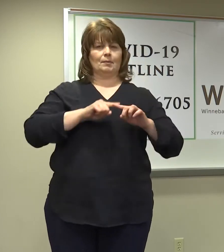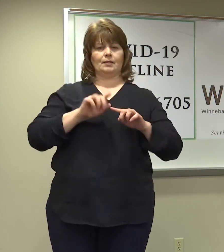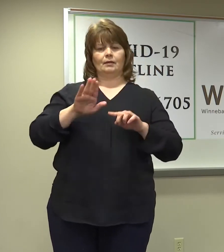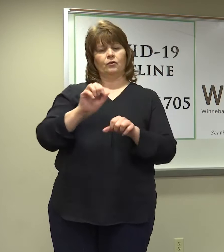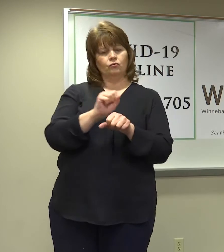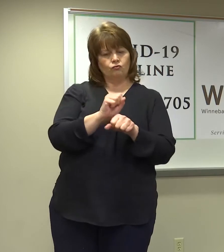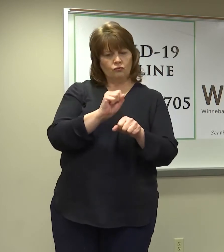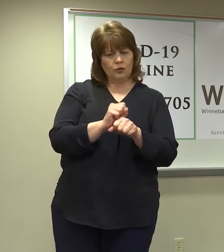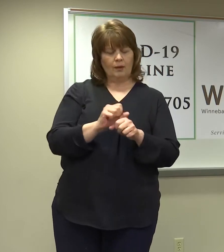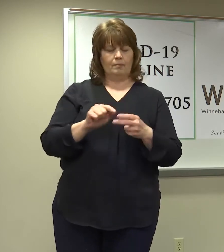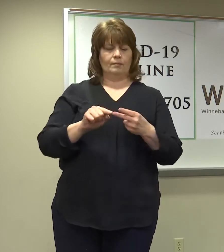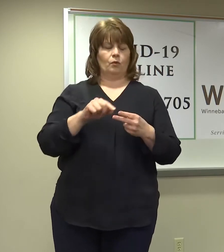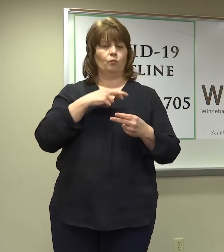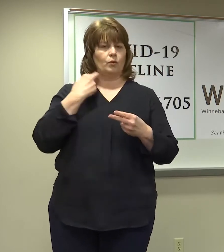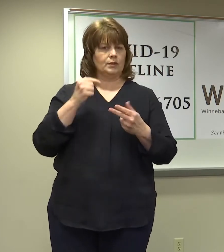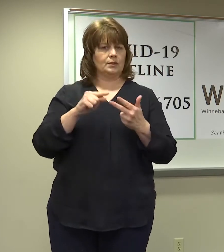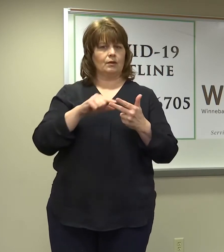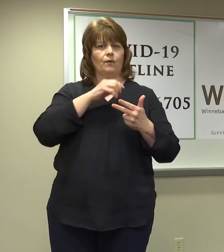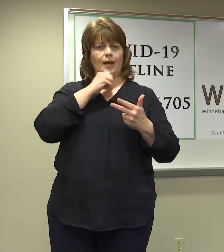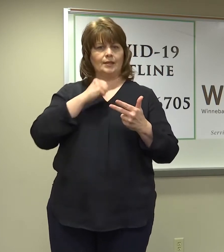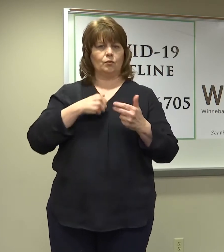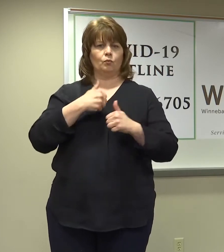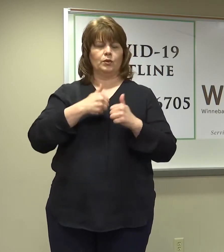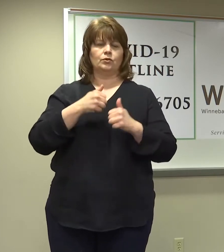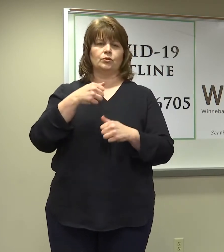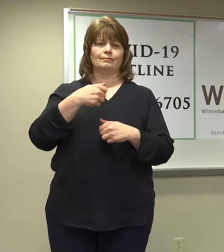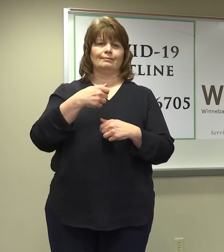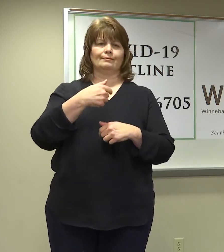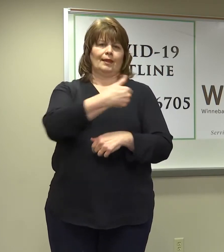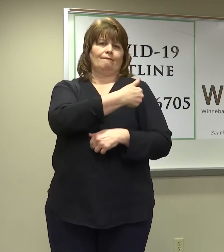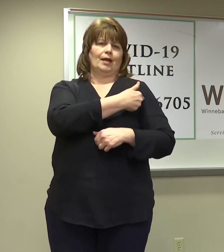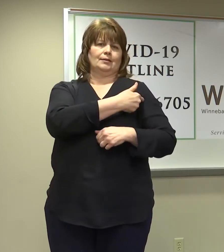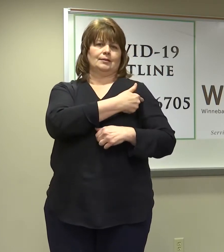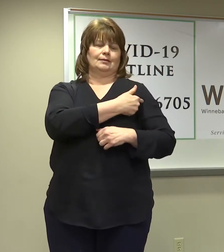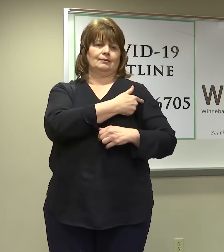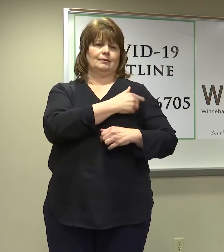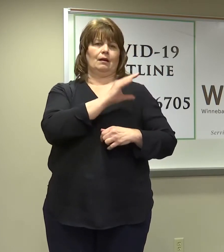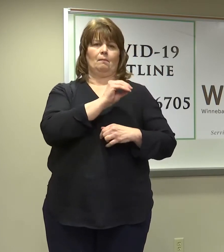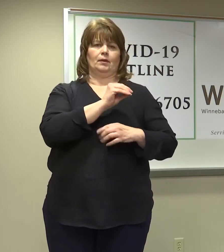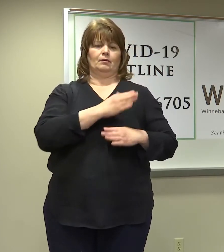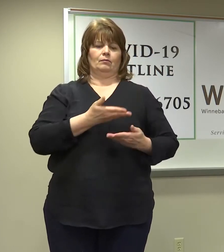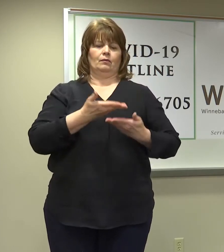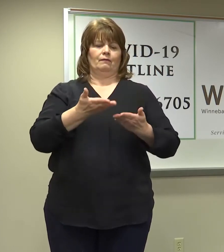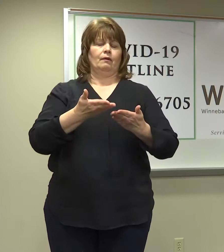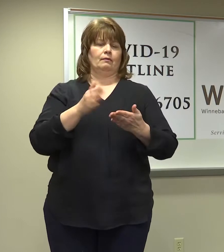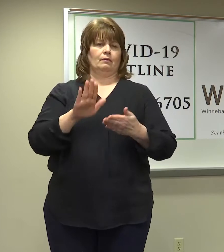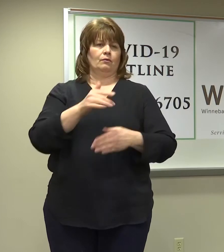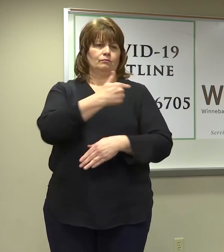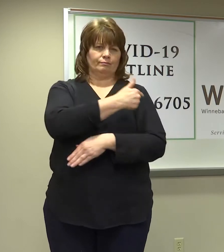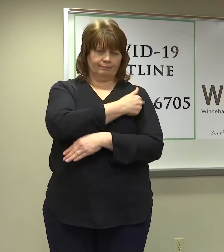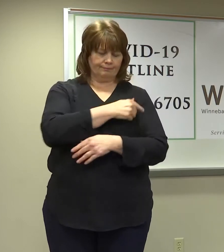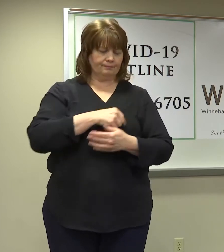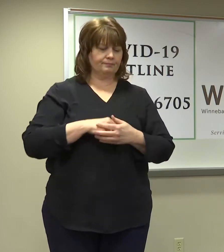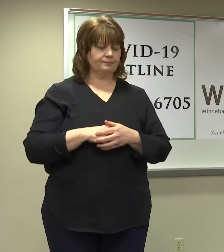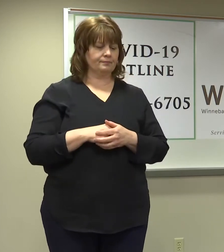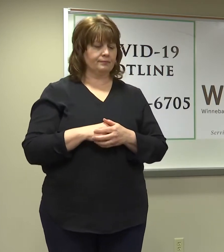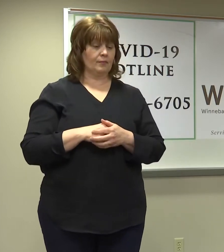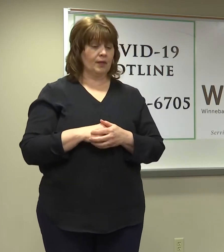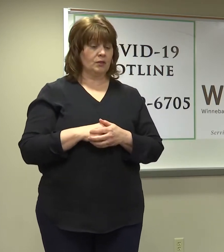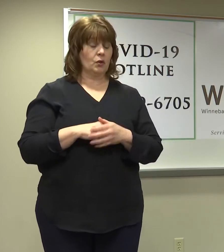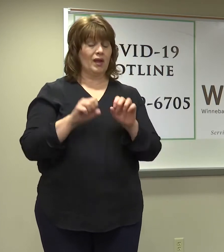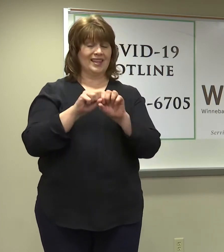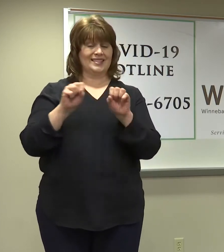occupations, their risk, their age, and the product. We really wanted to make sure that we had a system that would support equity.